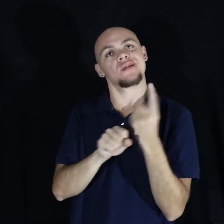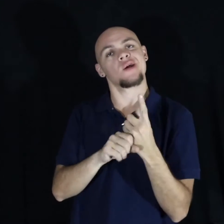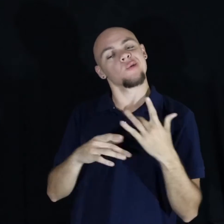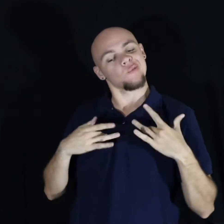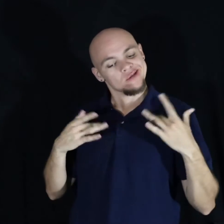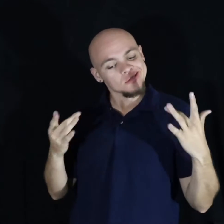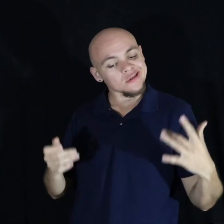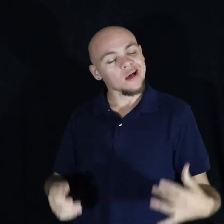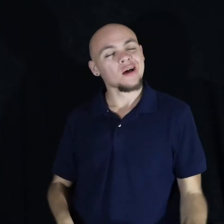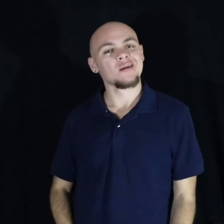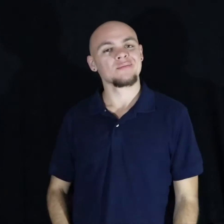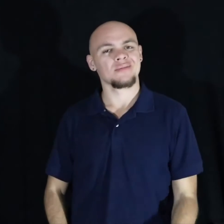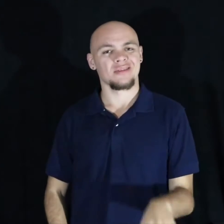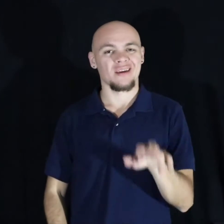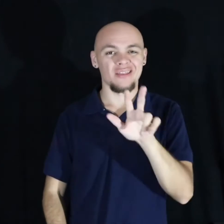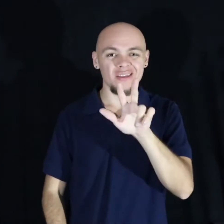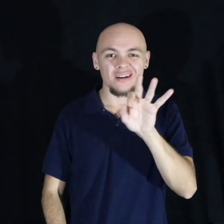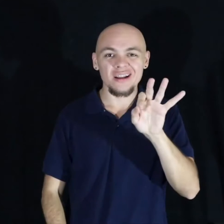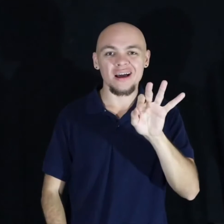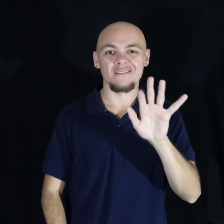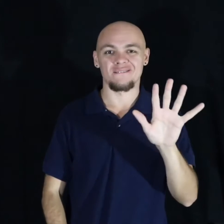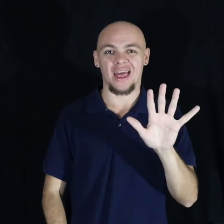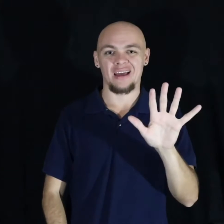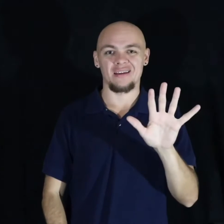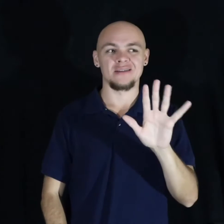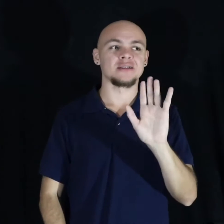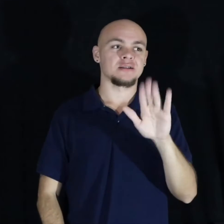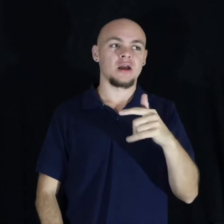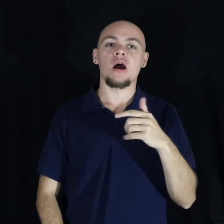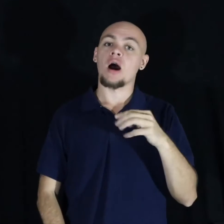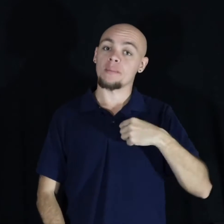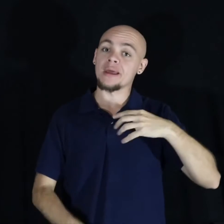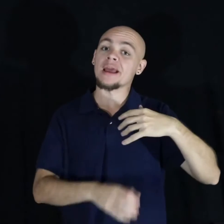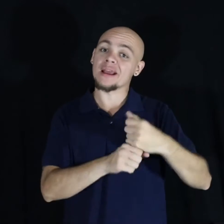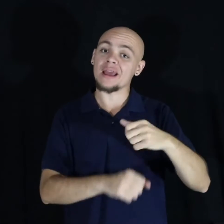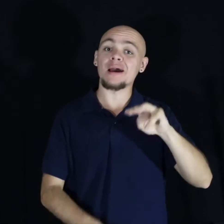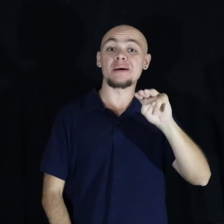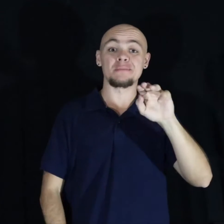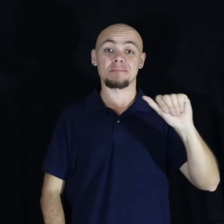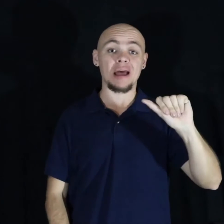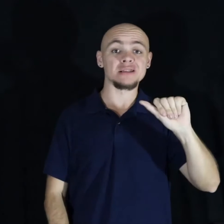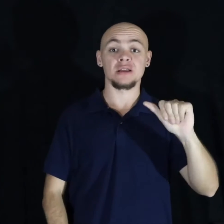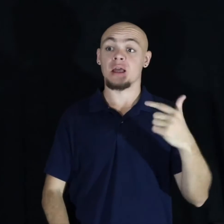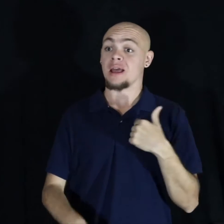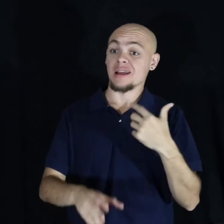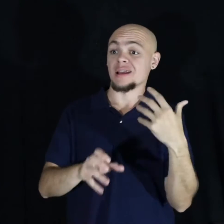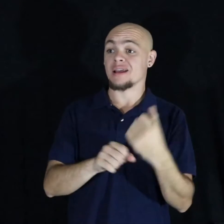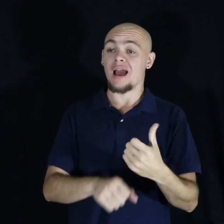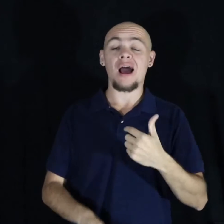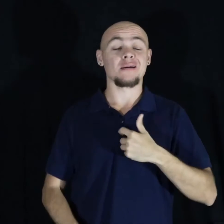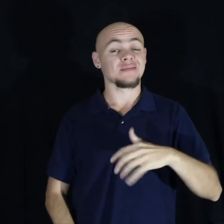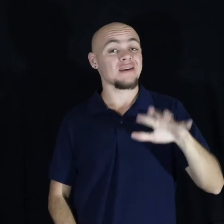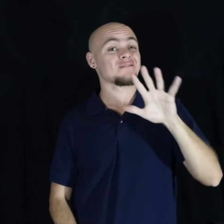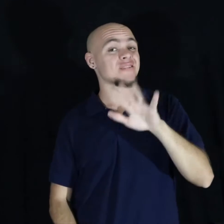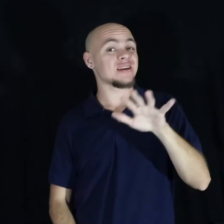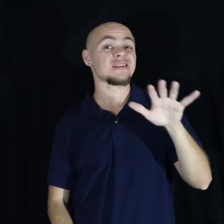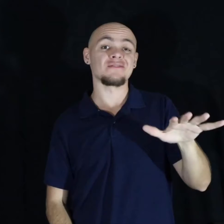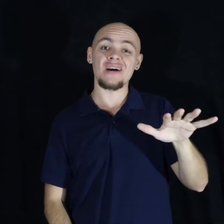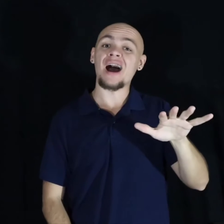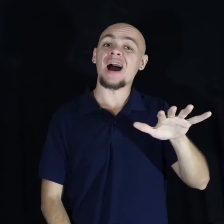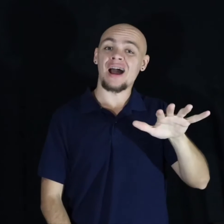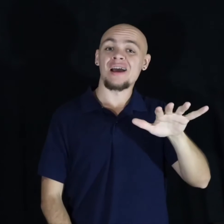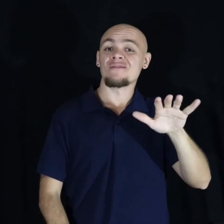$39,500. Oh, my bad. Let me go get this master's degree. I came back, got my master's degree. I'm making $55,600.